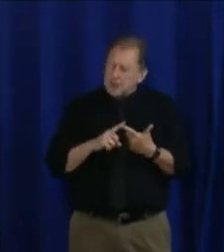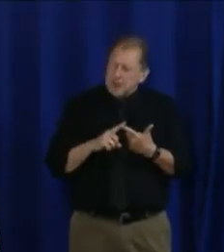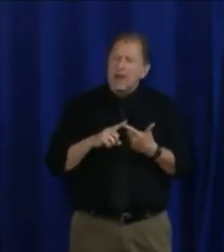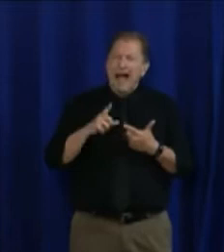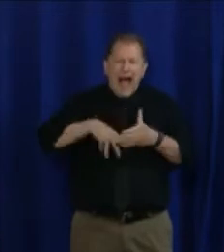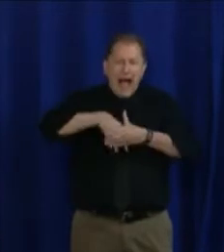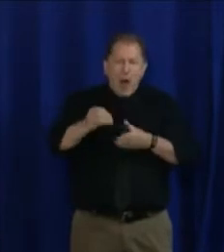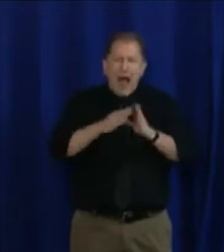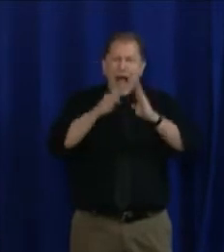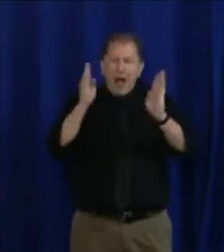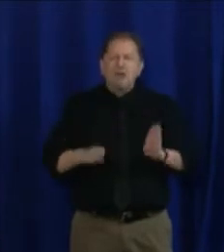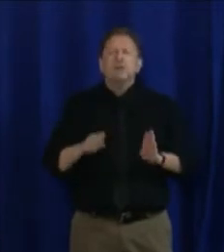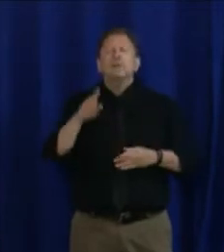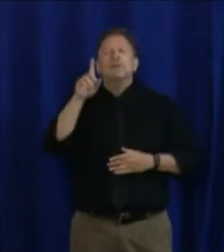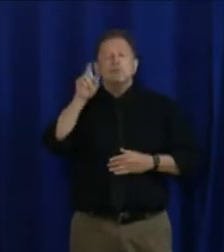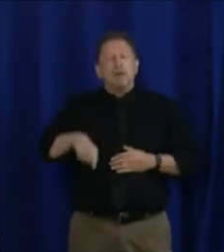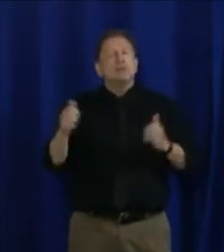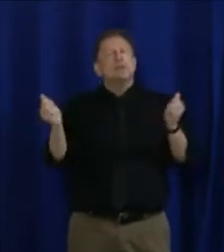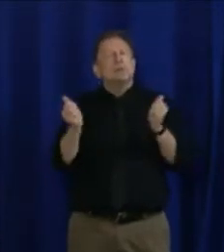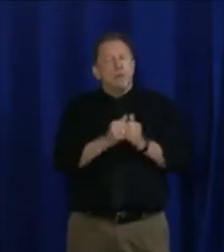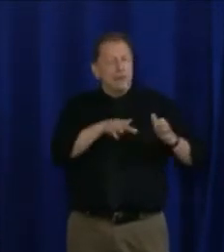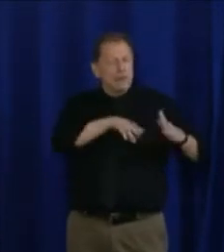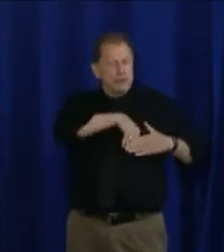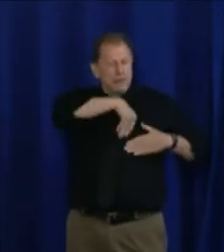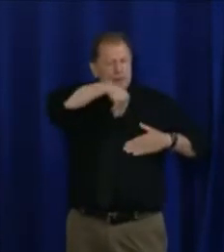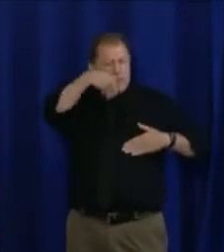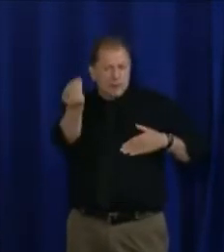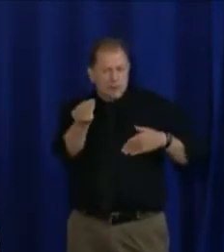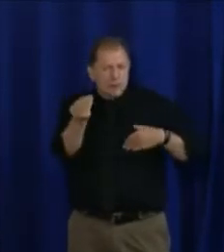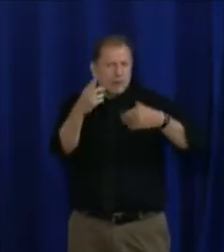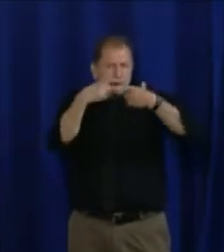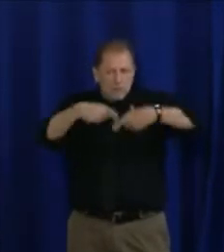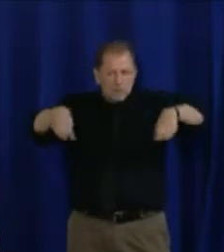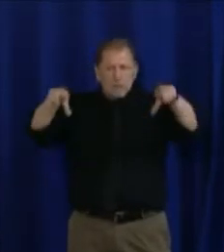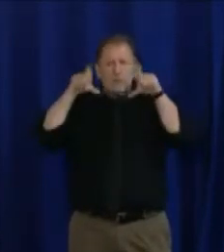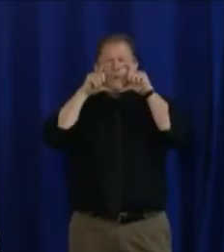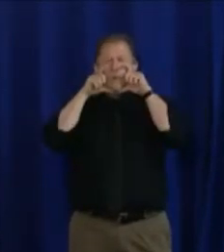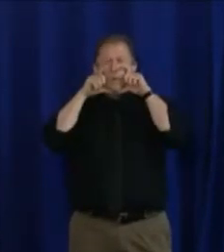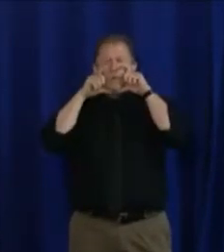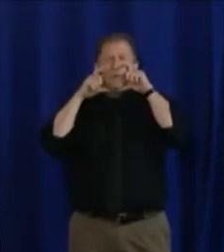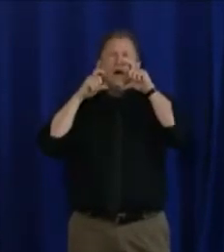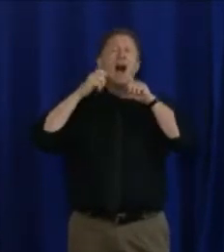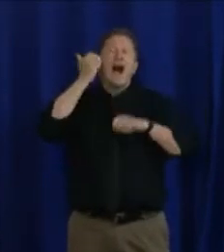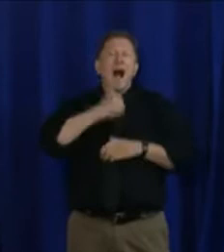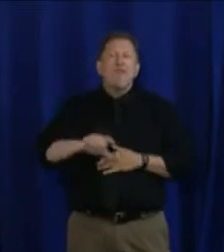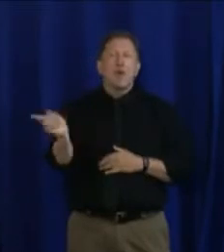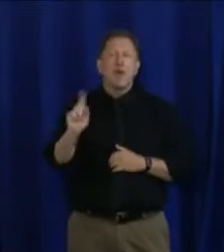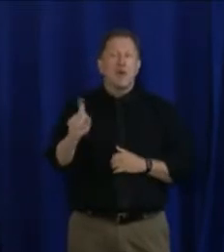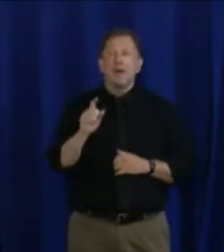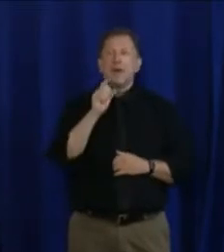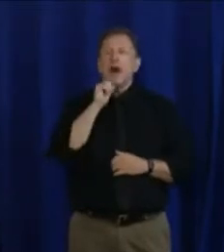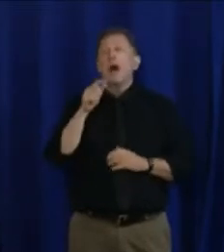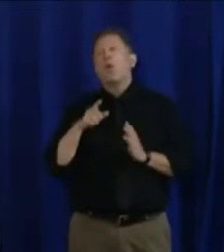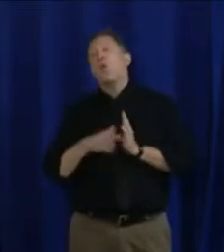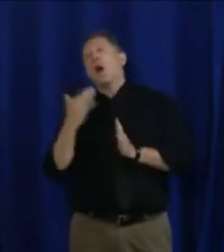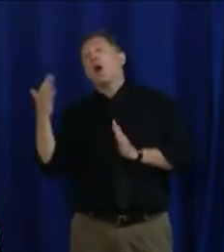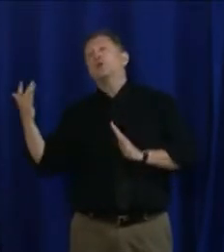your house. Everywhere. Not just some of the time, but all of the time.